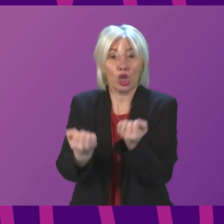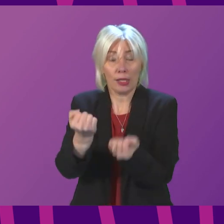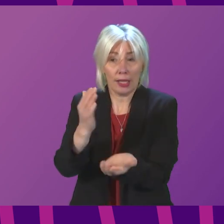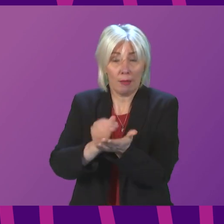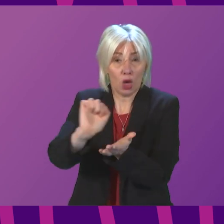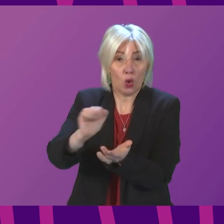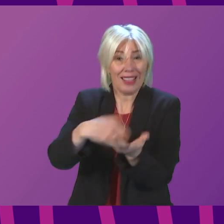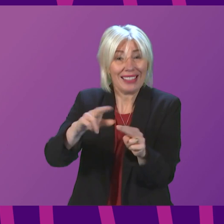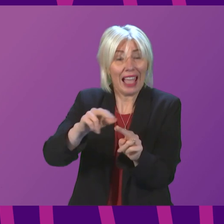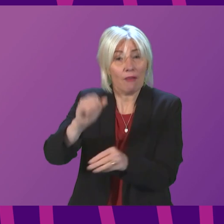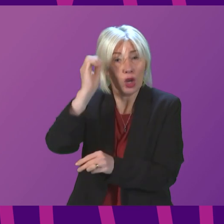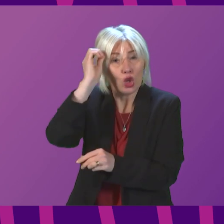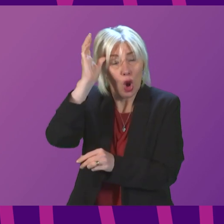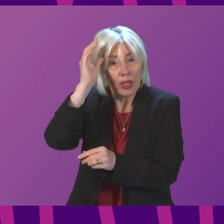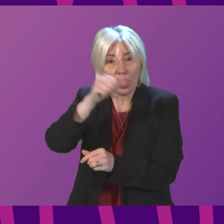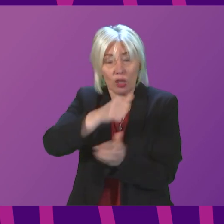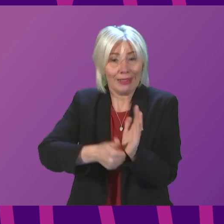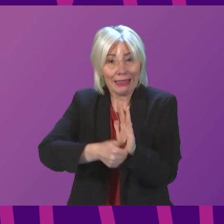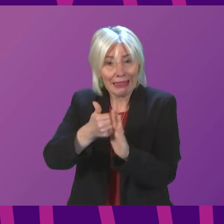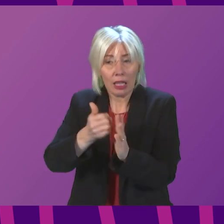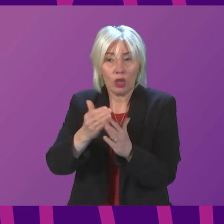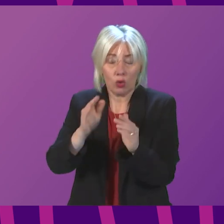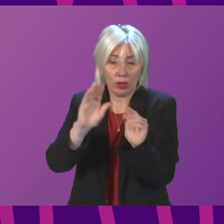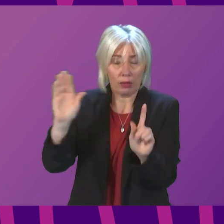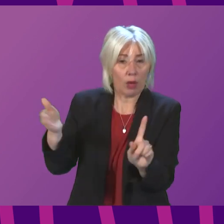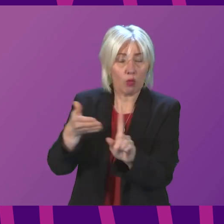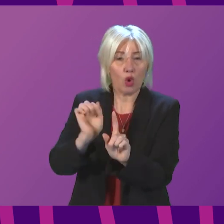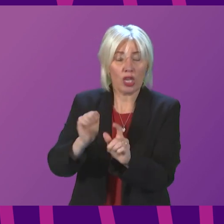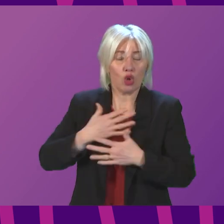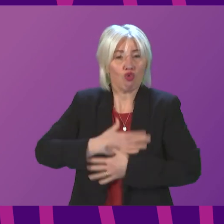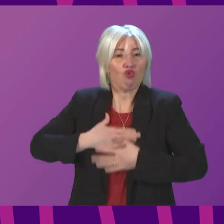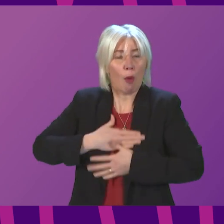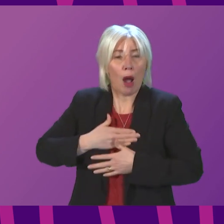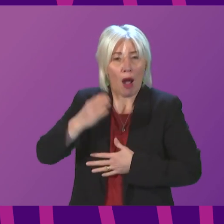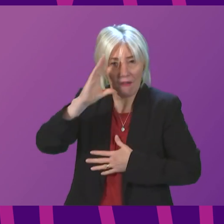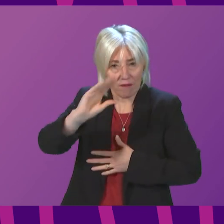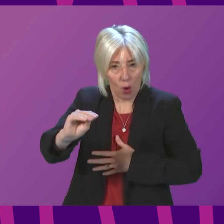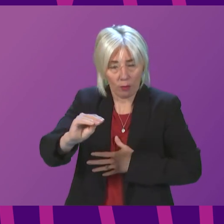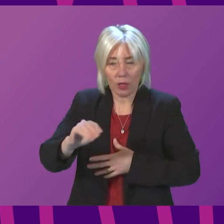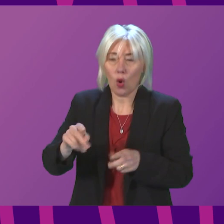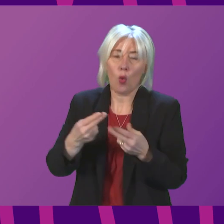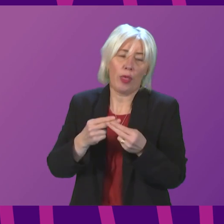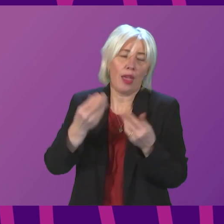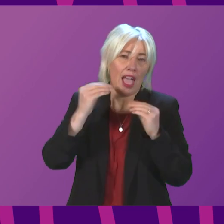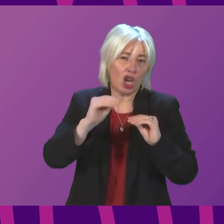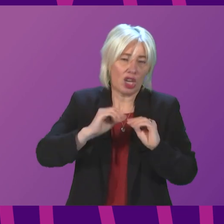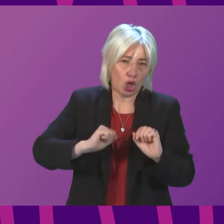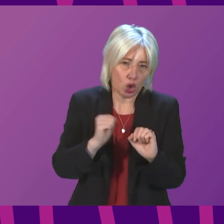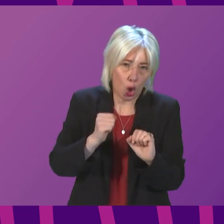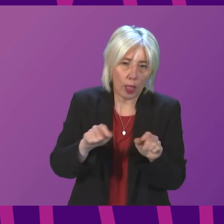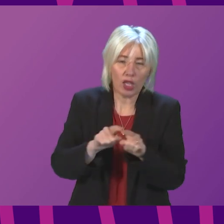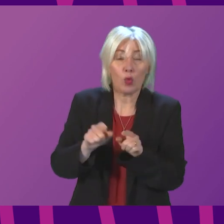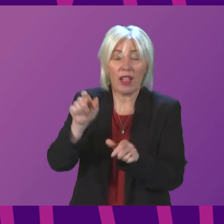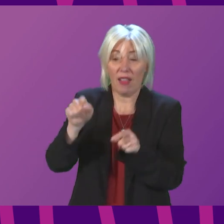and skills to understand and adopt a trauma-informed approach, that has been taken forward by NHS Education Scotland with direct input from victims.